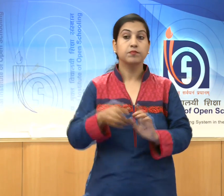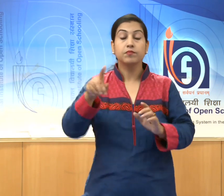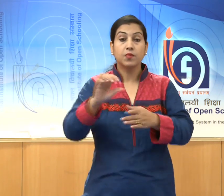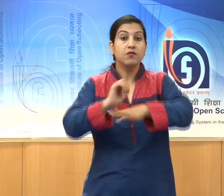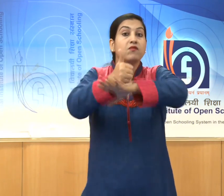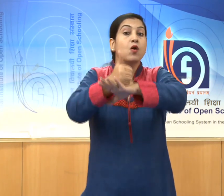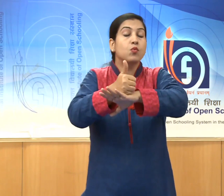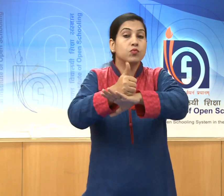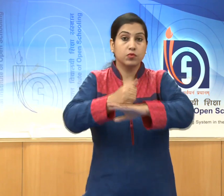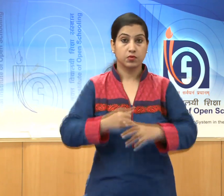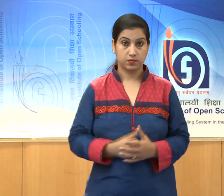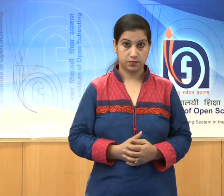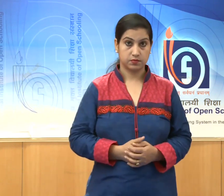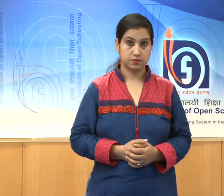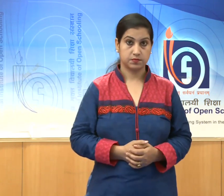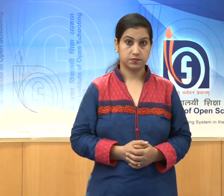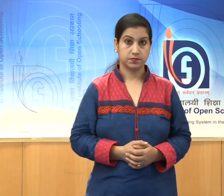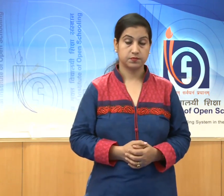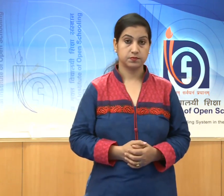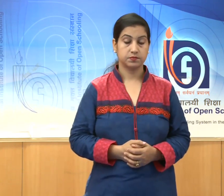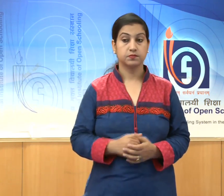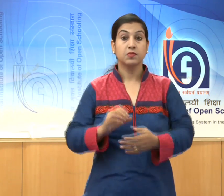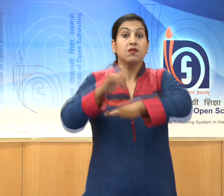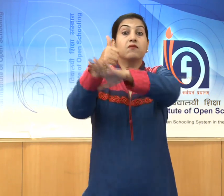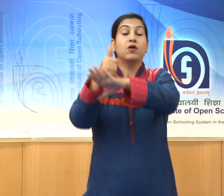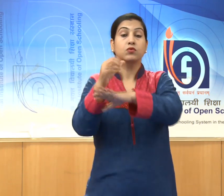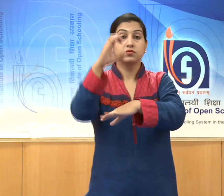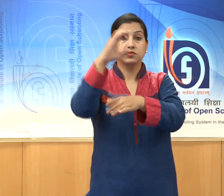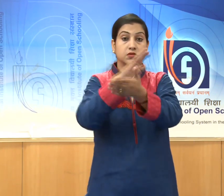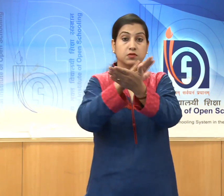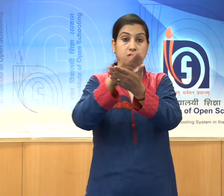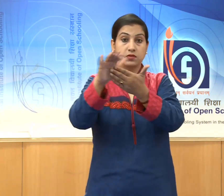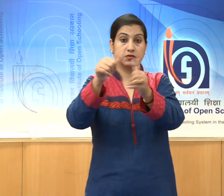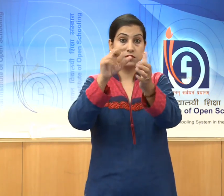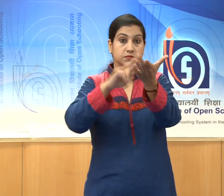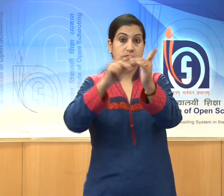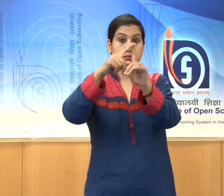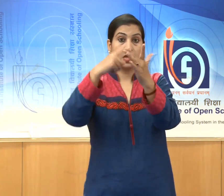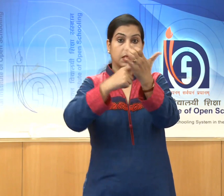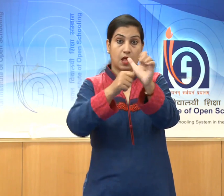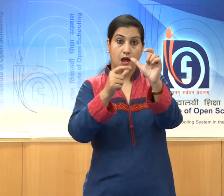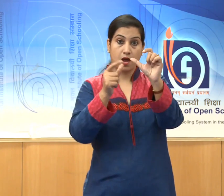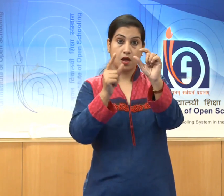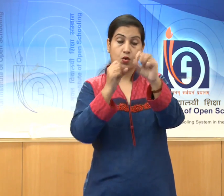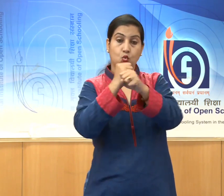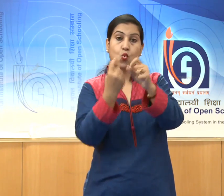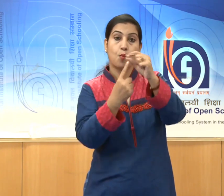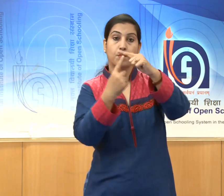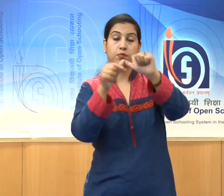Chandragipta I succeeded